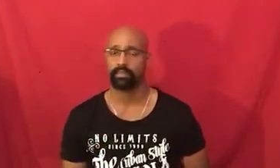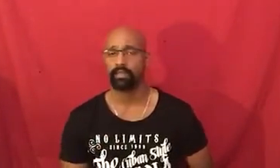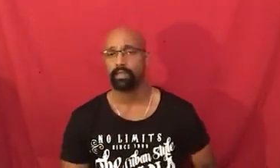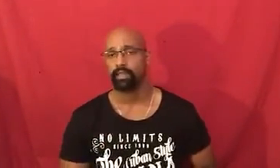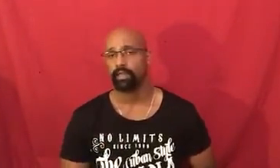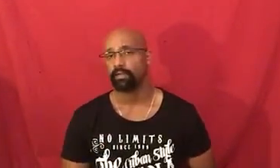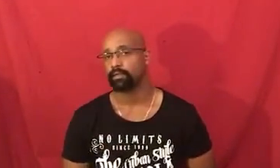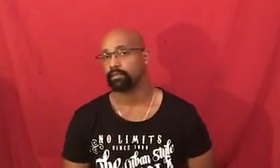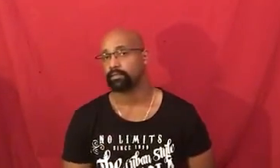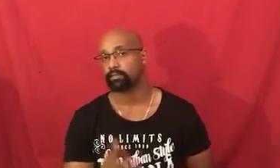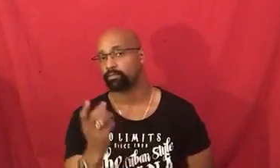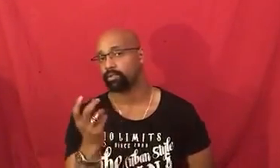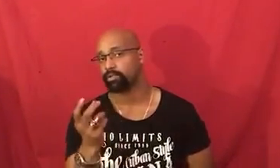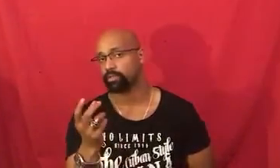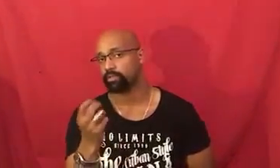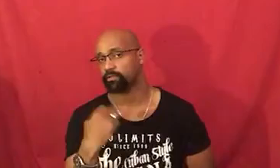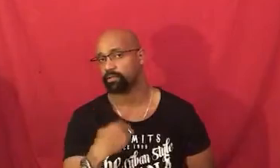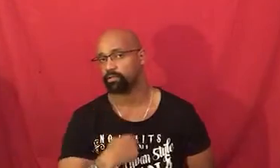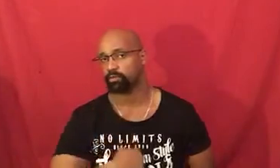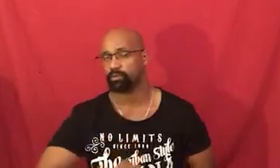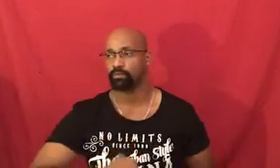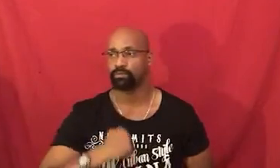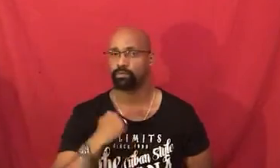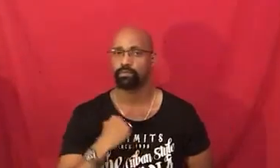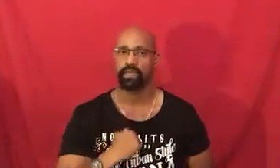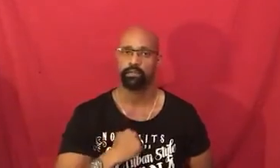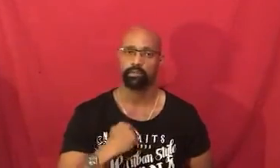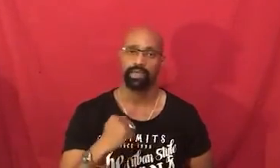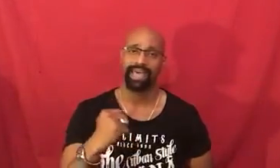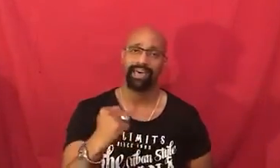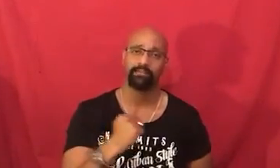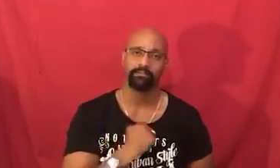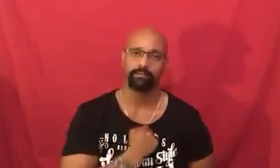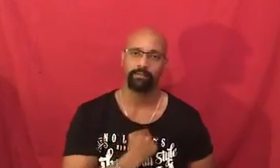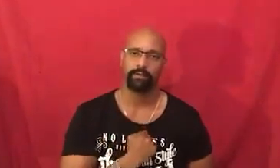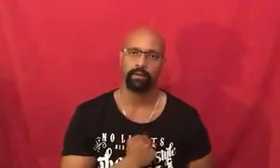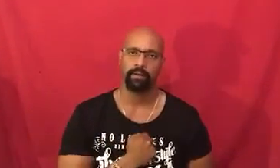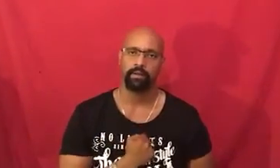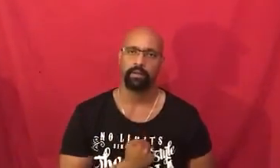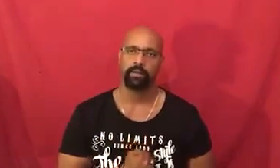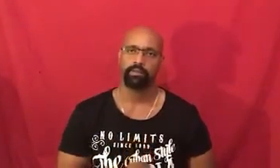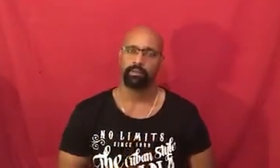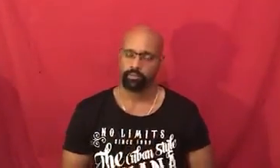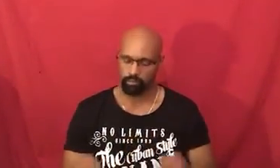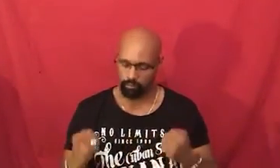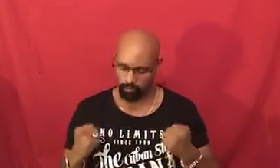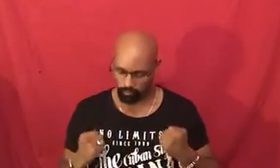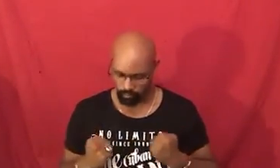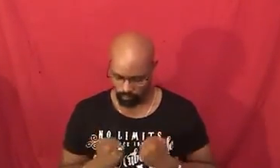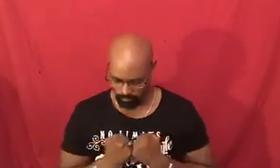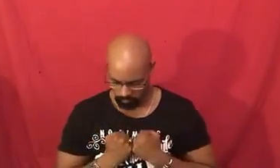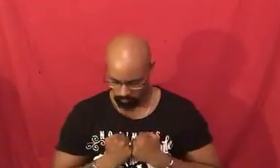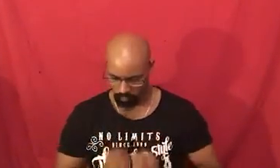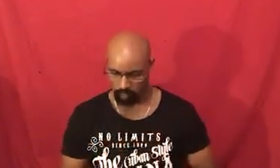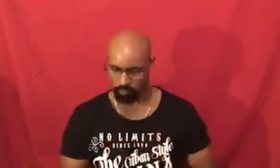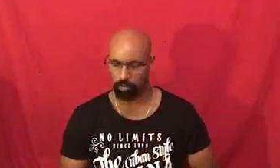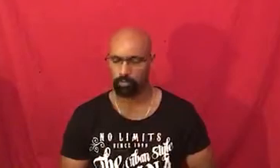and it's it's a precious gift that you will value and have and be able to to to to call upon